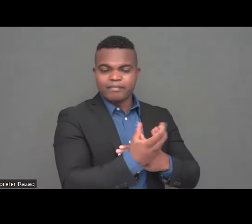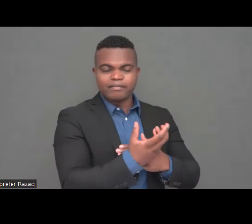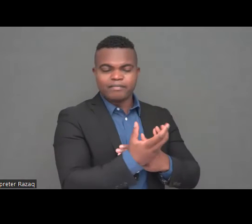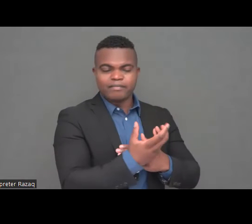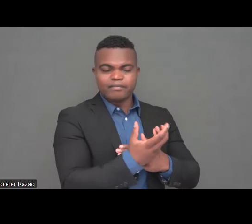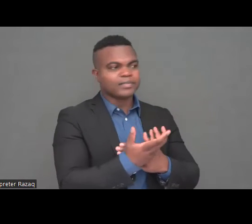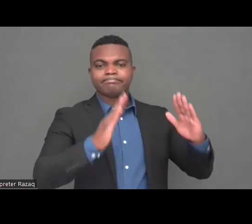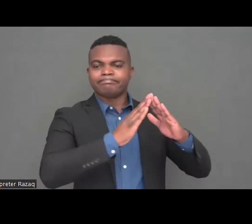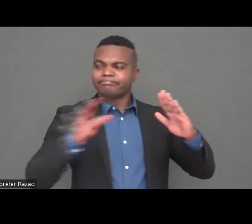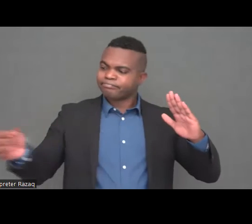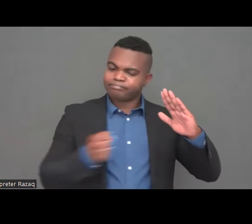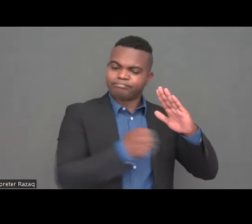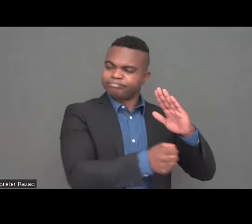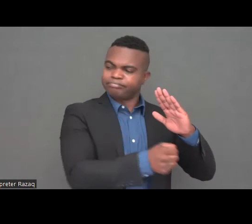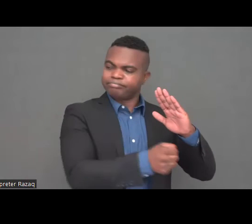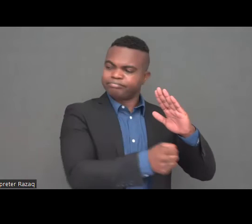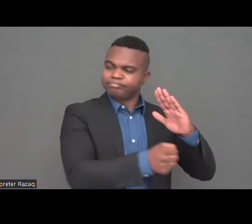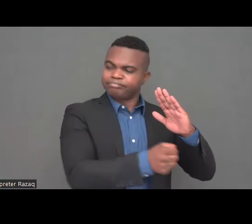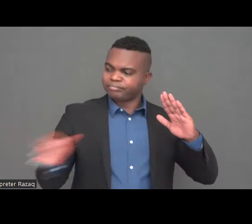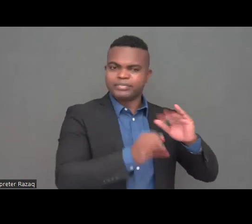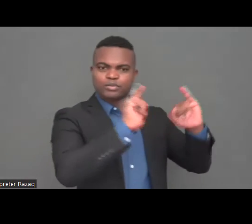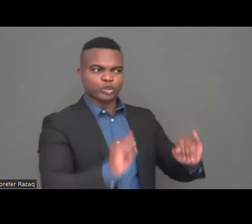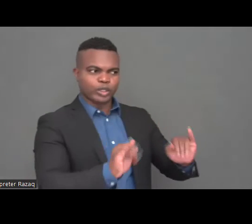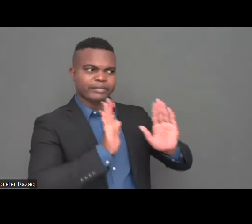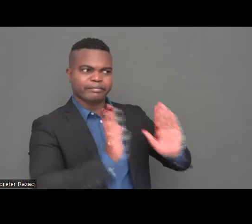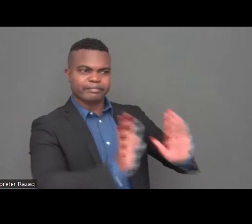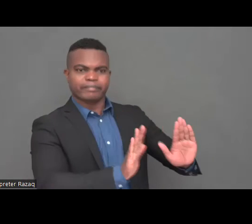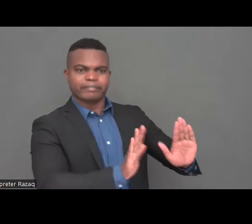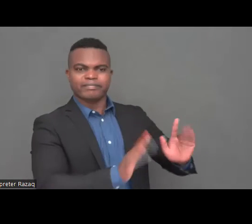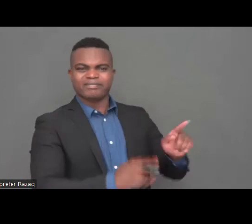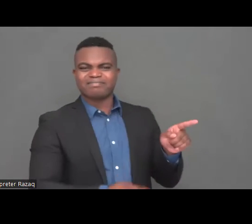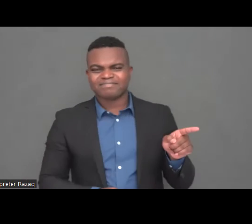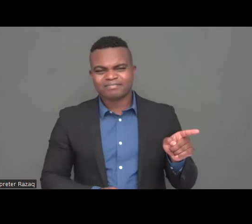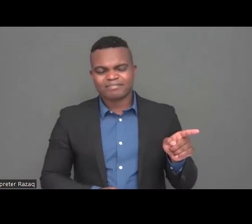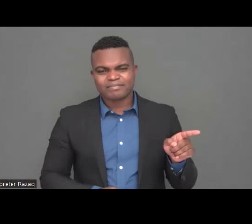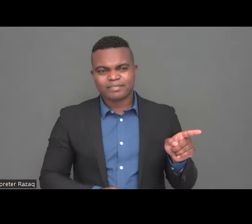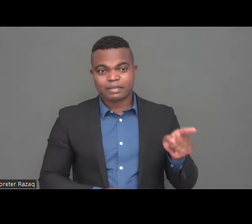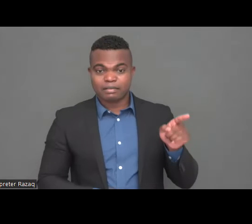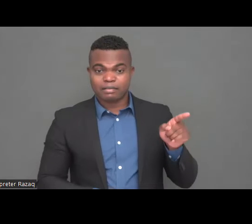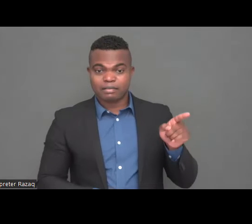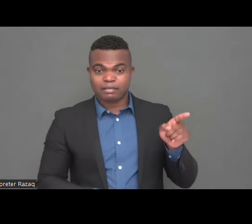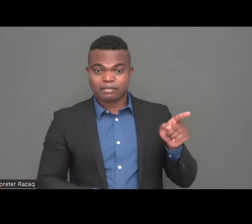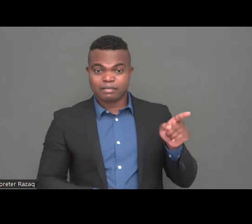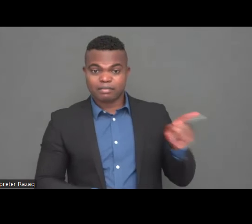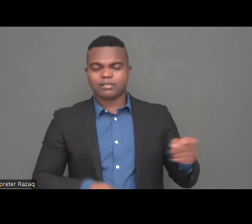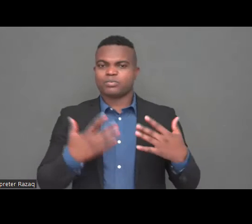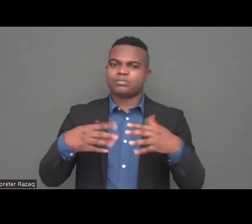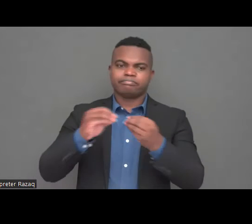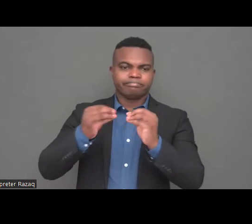out of basic essentials such as food, water,